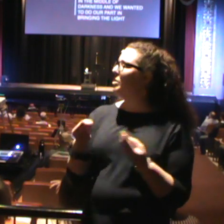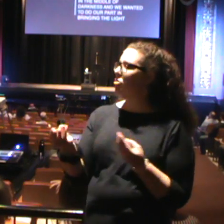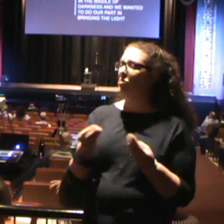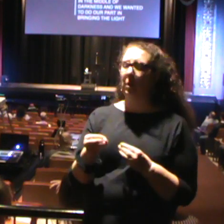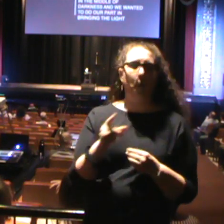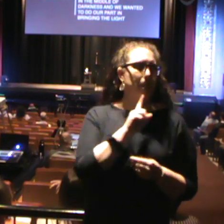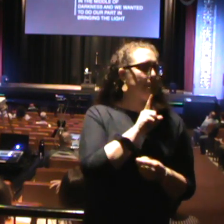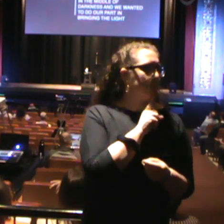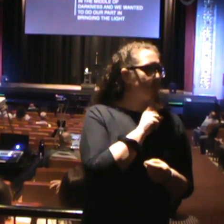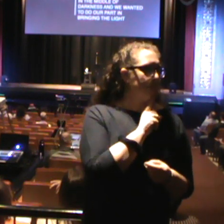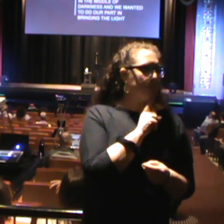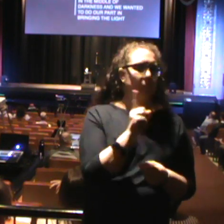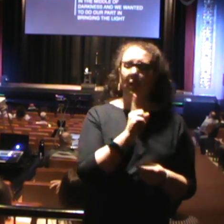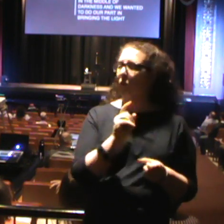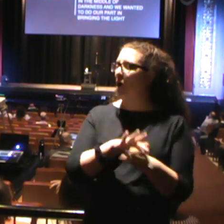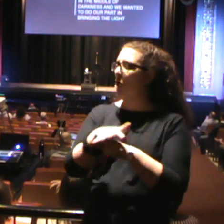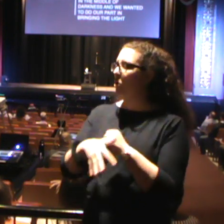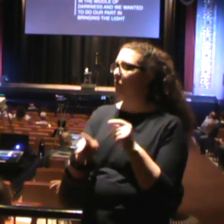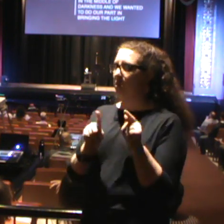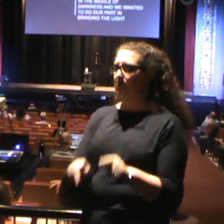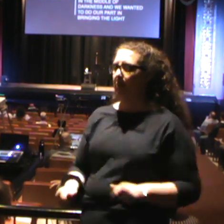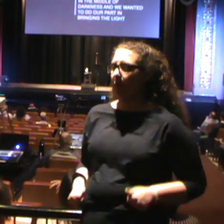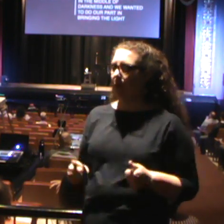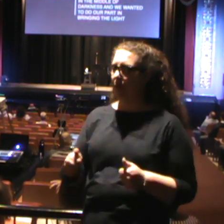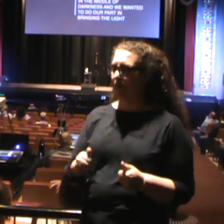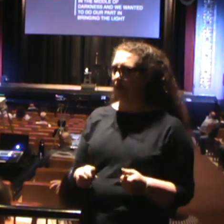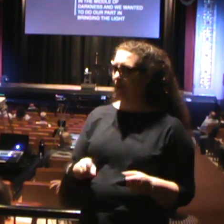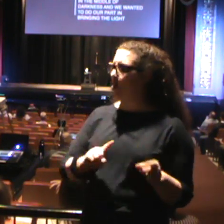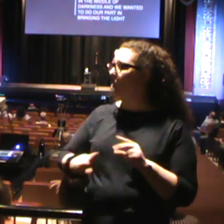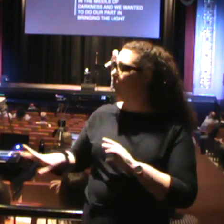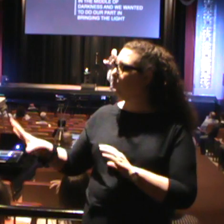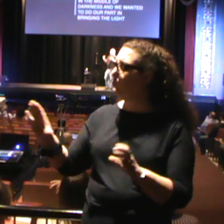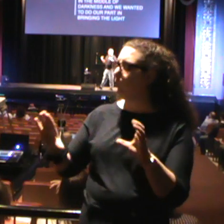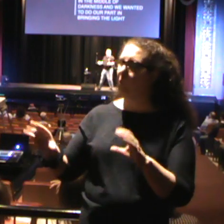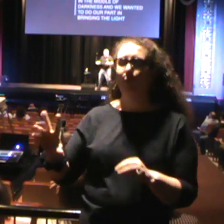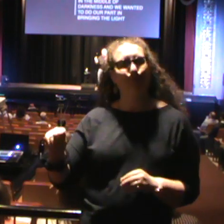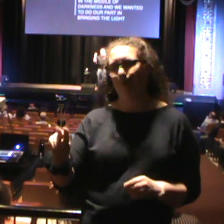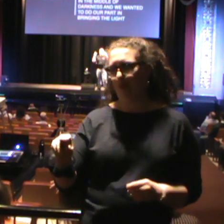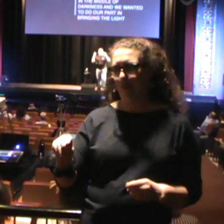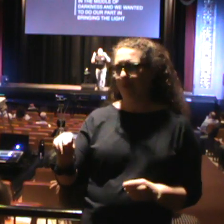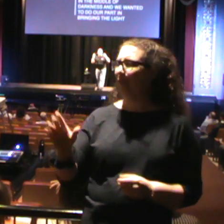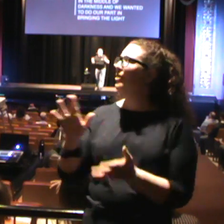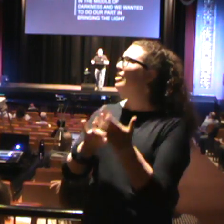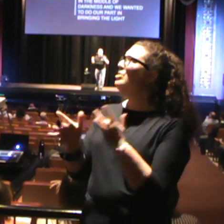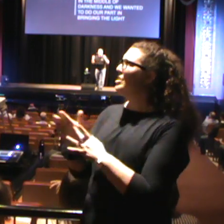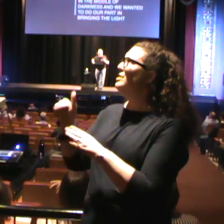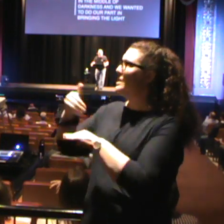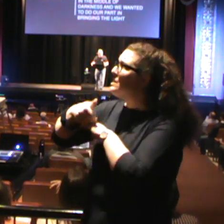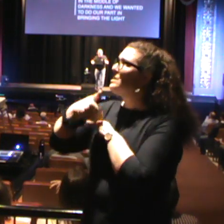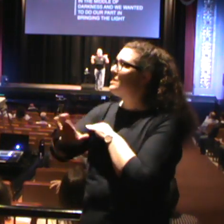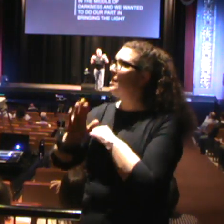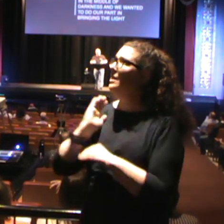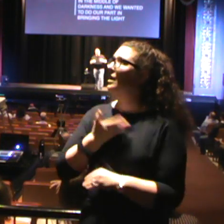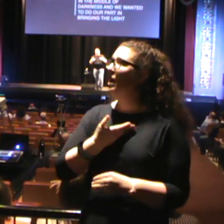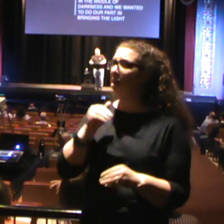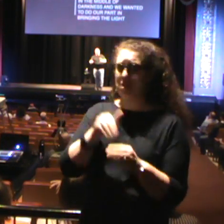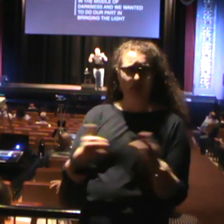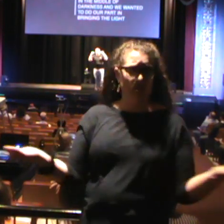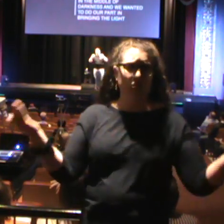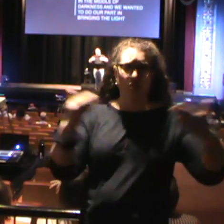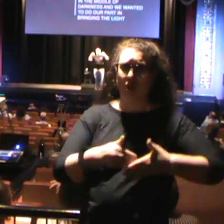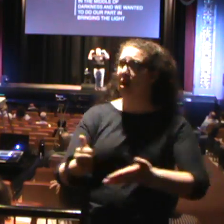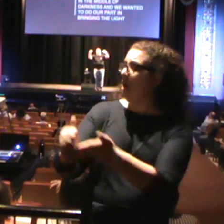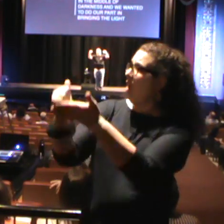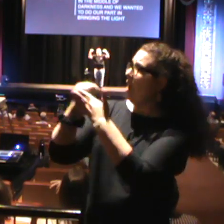where the rich people are. they got it all, or they think they got it all together. No, we said, Jesus, send us into the midst of darkness and help